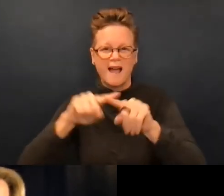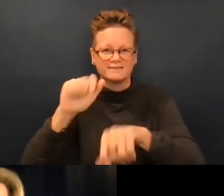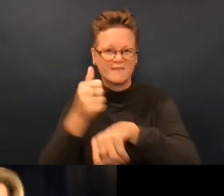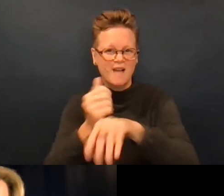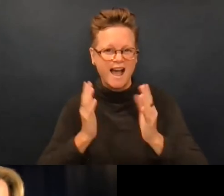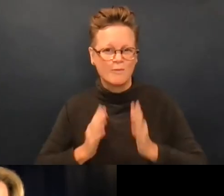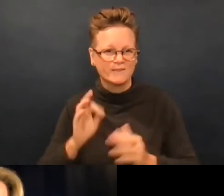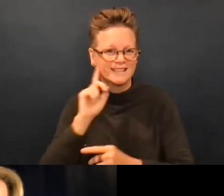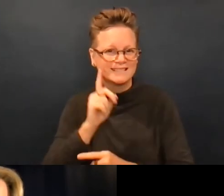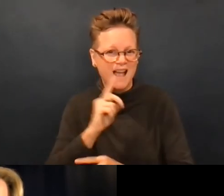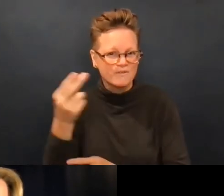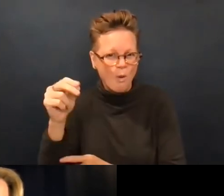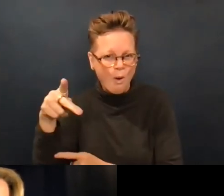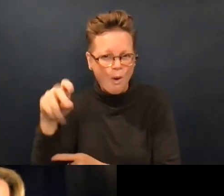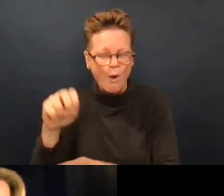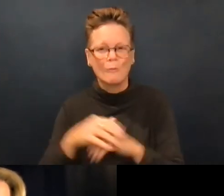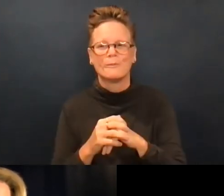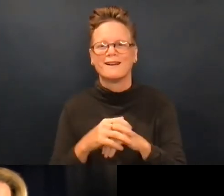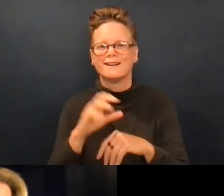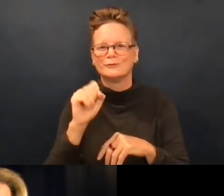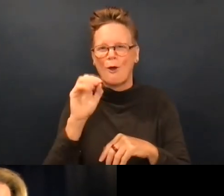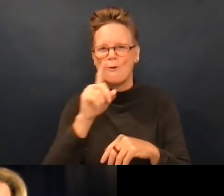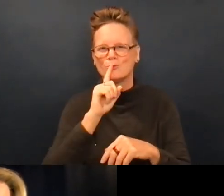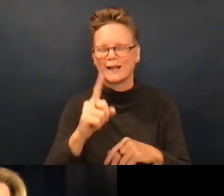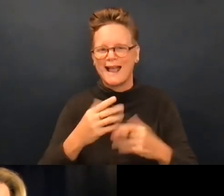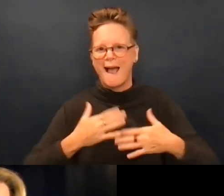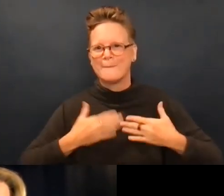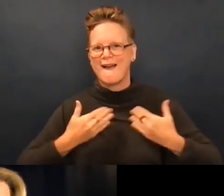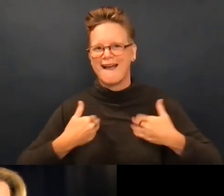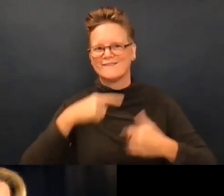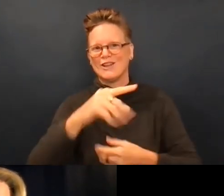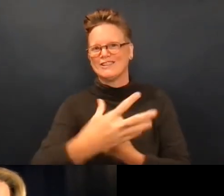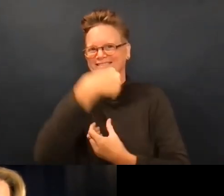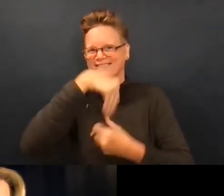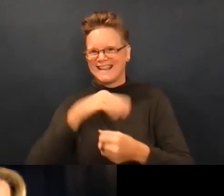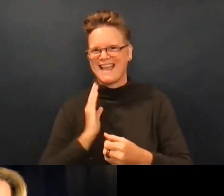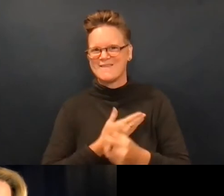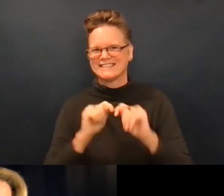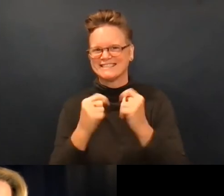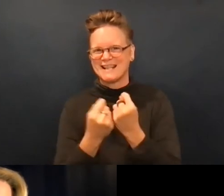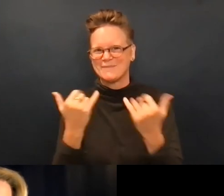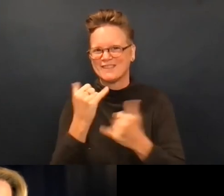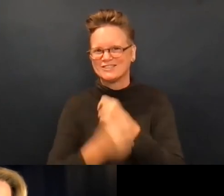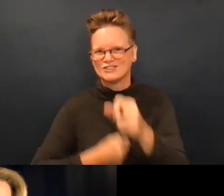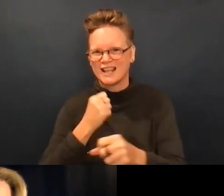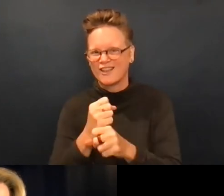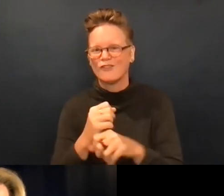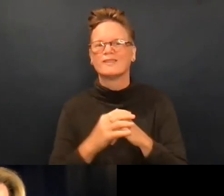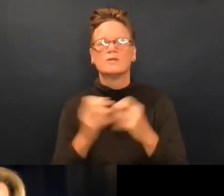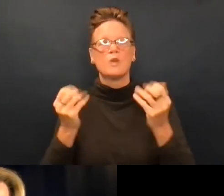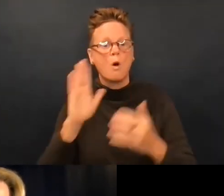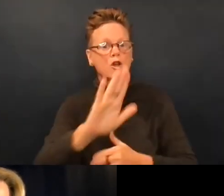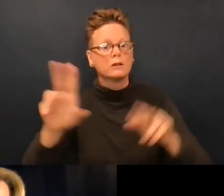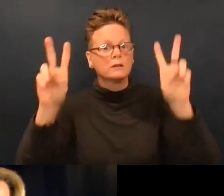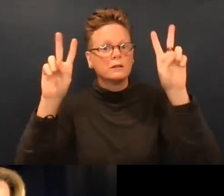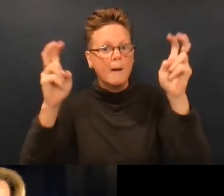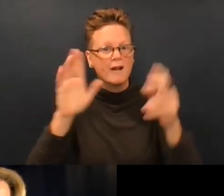and sexual assault training. She was one of the founders of Deaf Hope. So we're really happy to have her on board